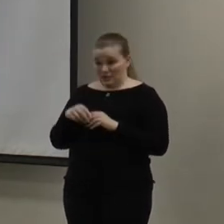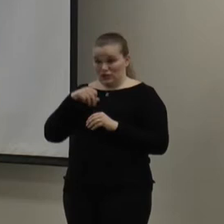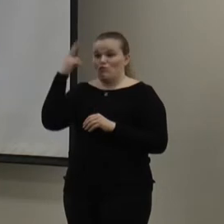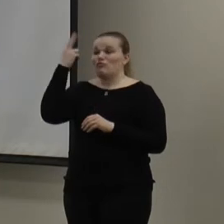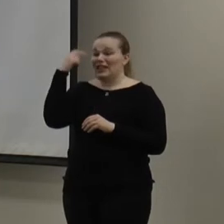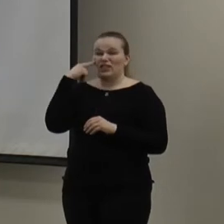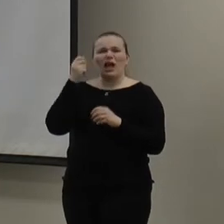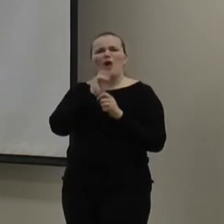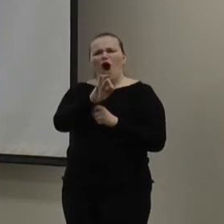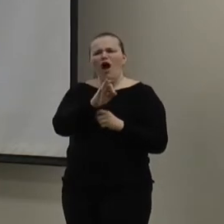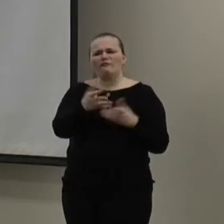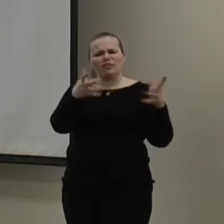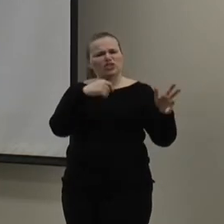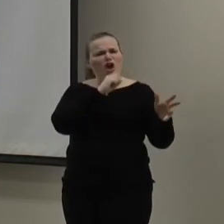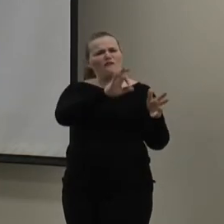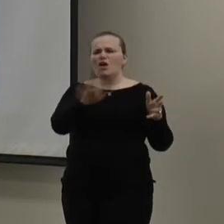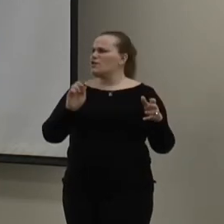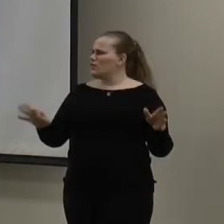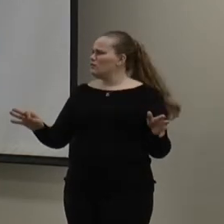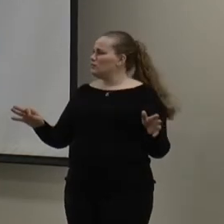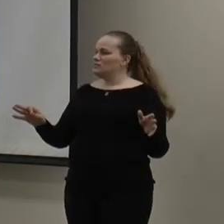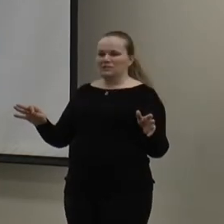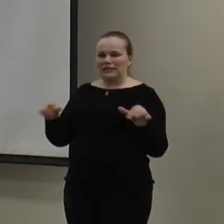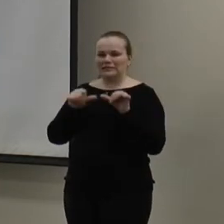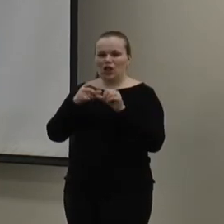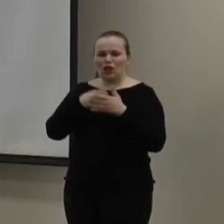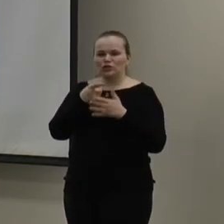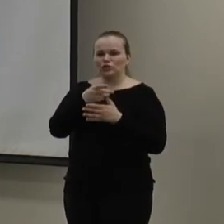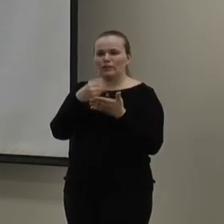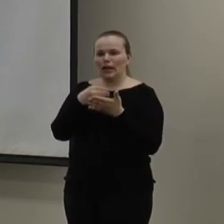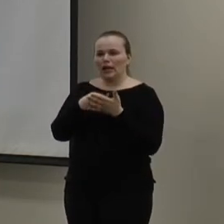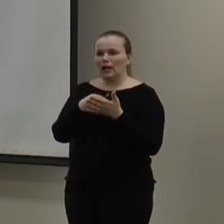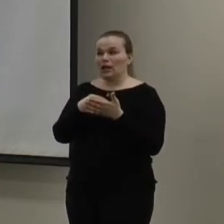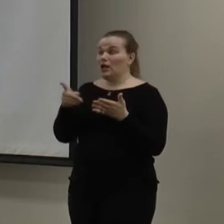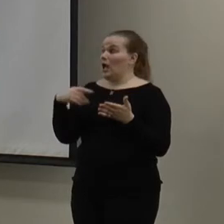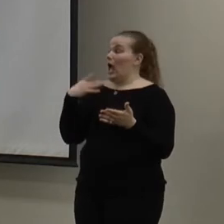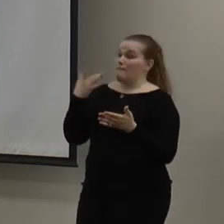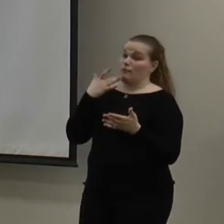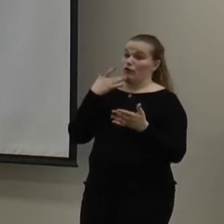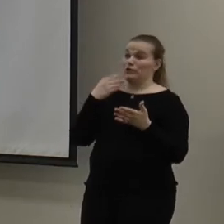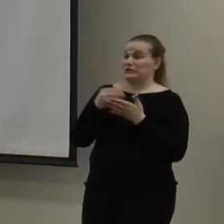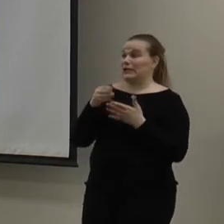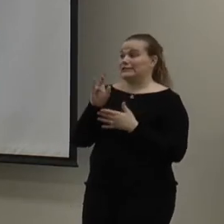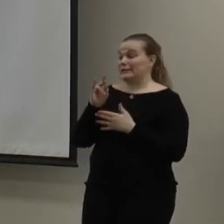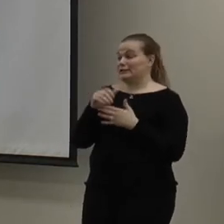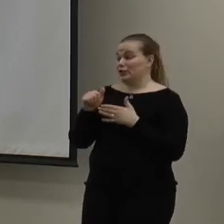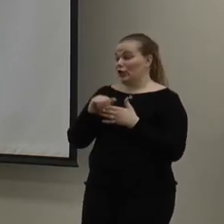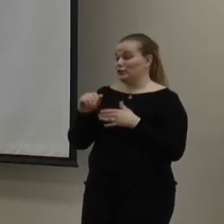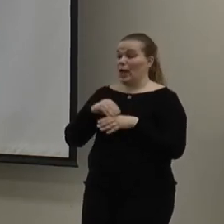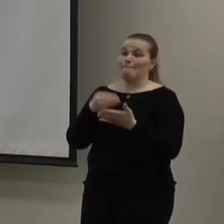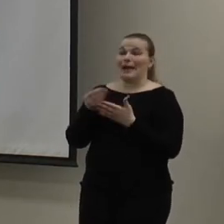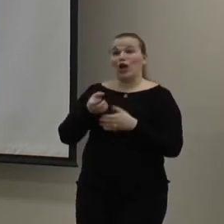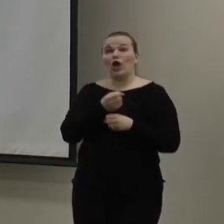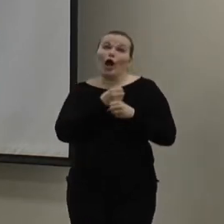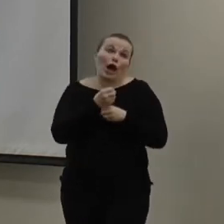off. I did my good deed. But, it's actually, it's still costing me money. And, shoot, I'd rather spend $17 on buying a latte